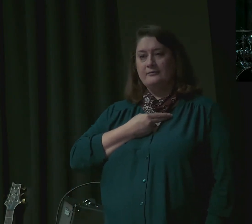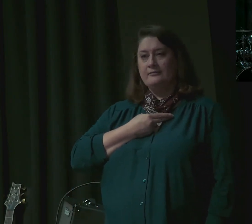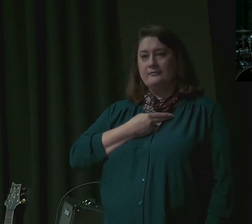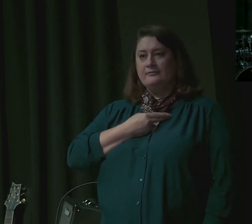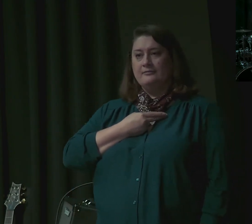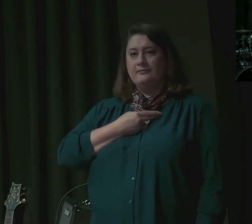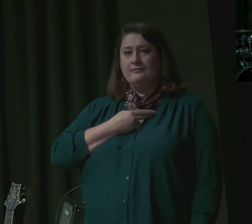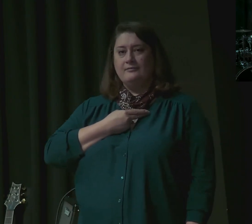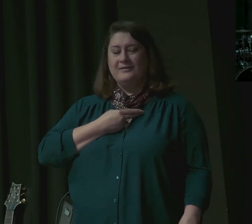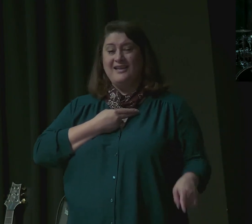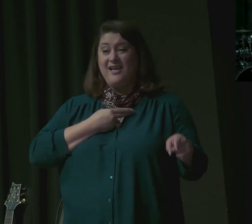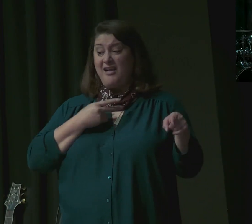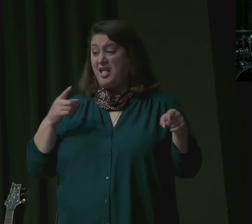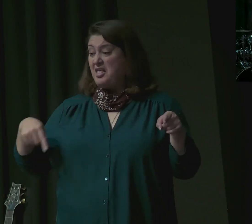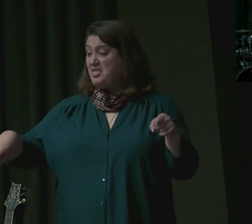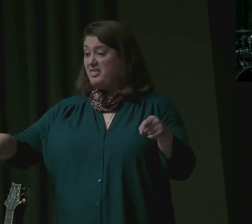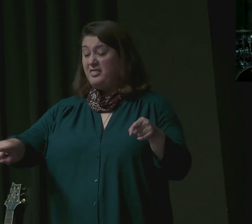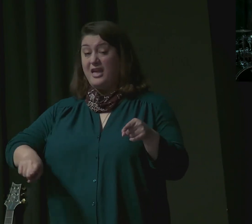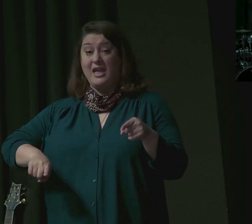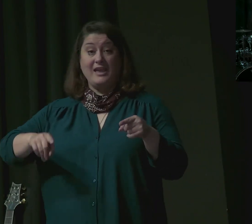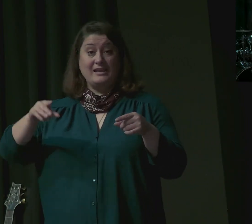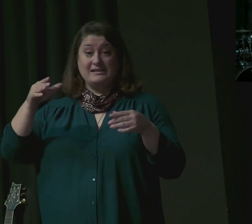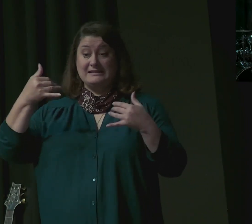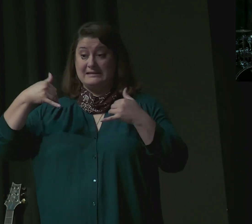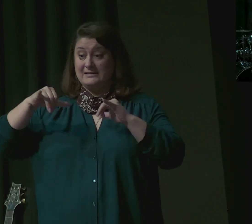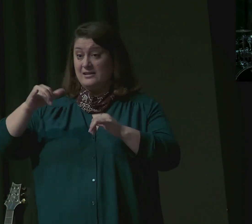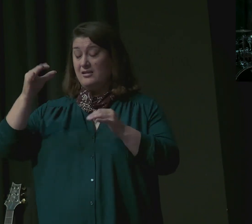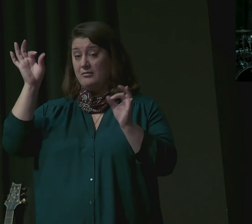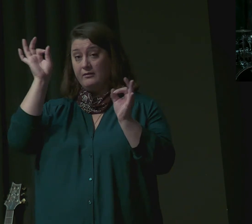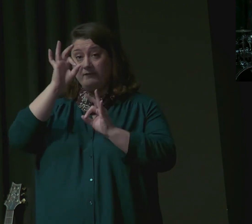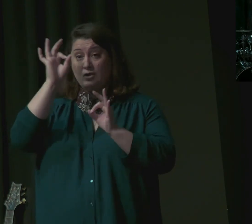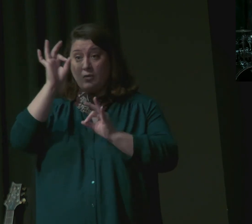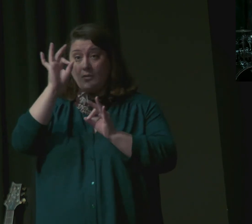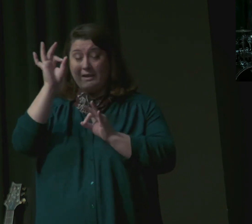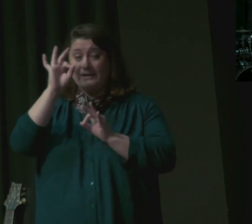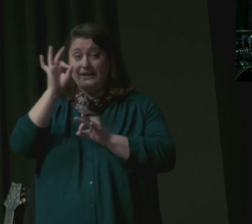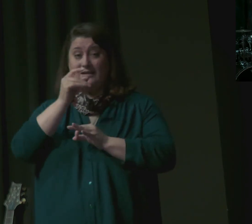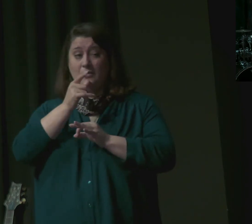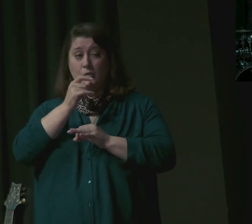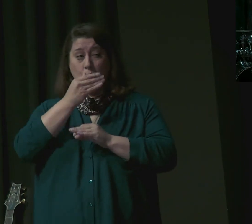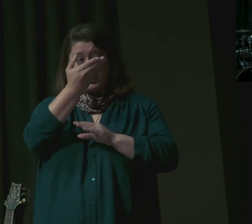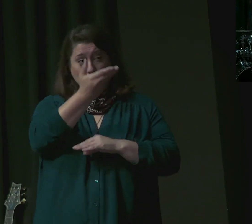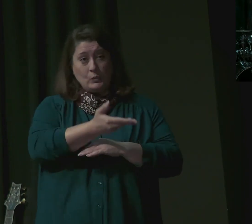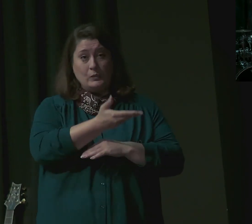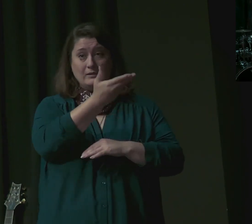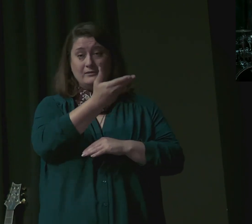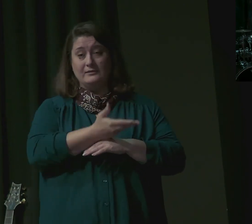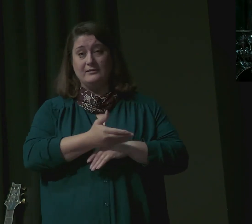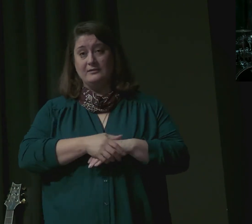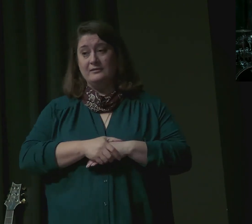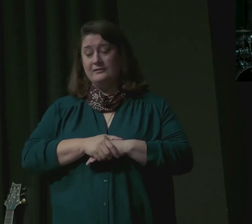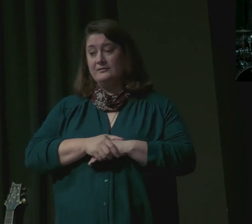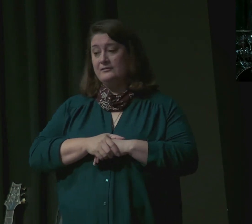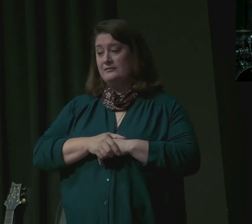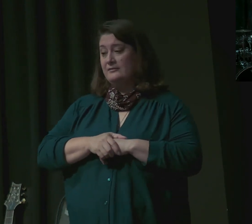And what thoughts of revenge and vengeance could have lay in his heart.